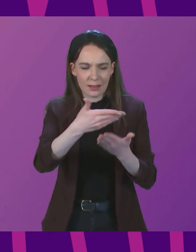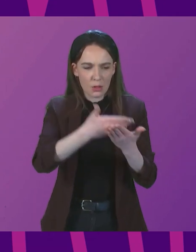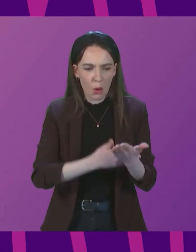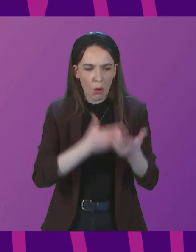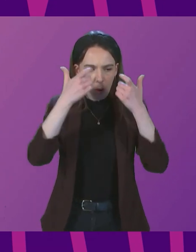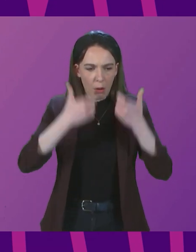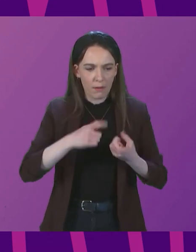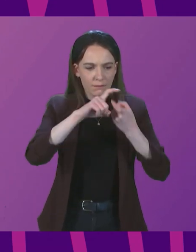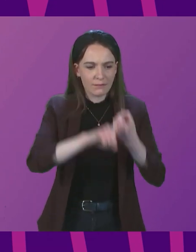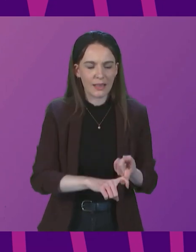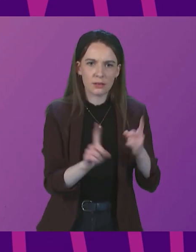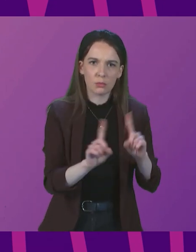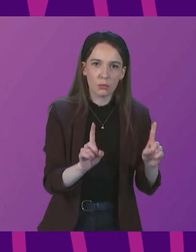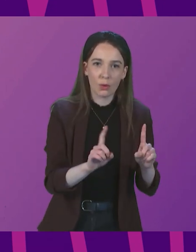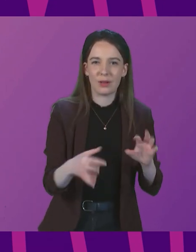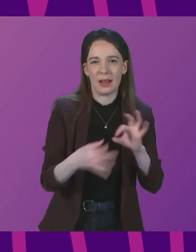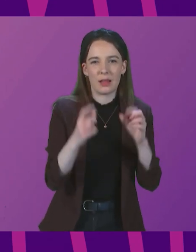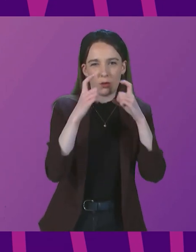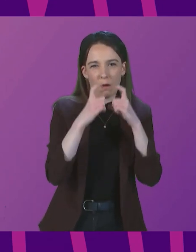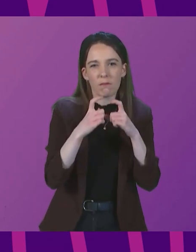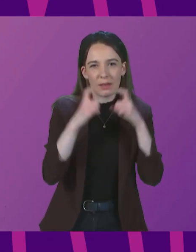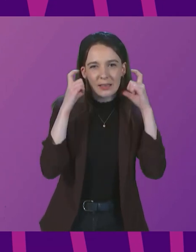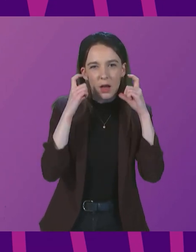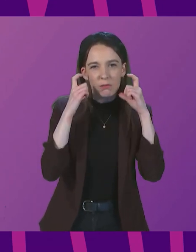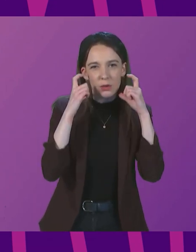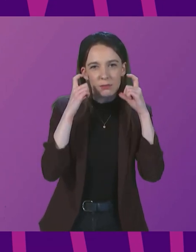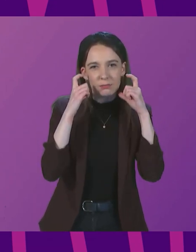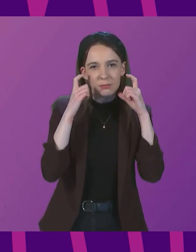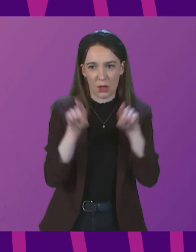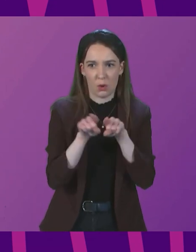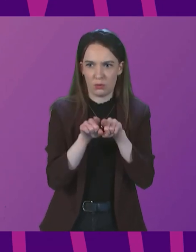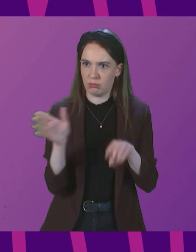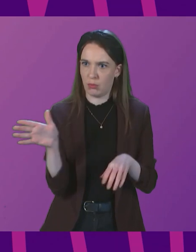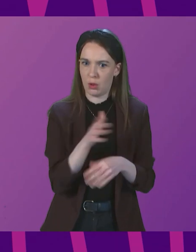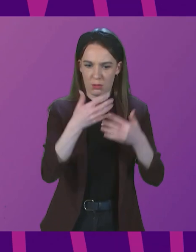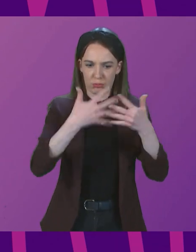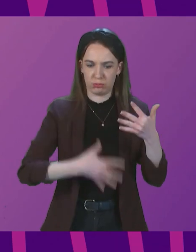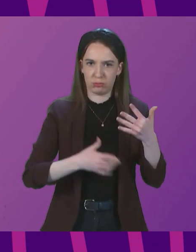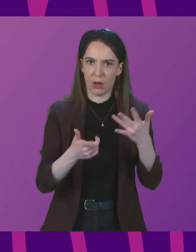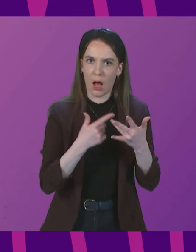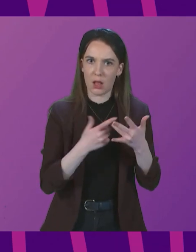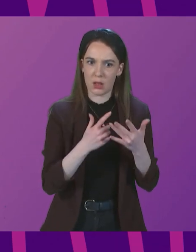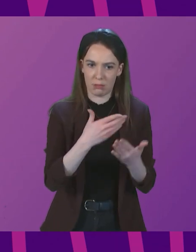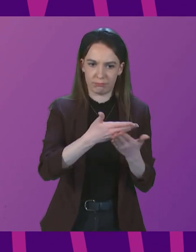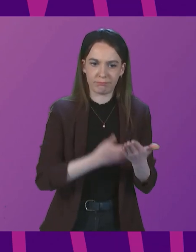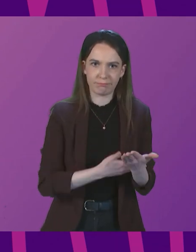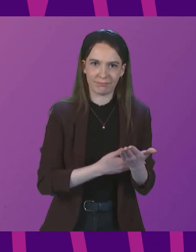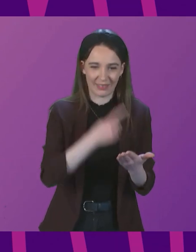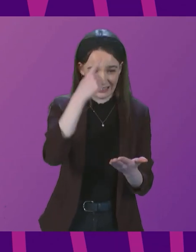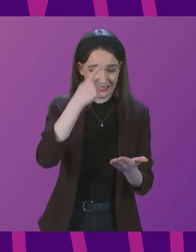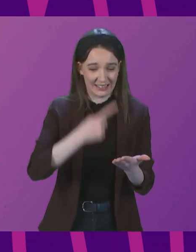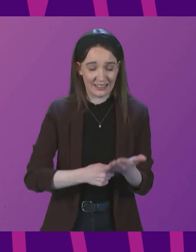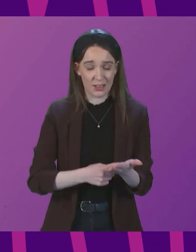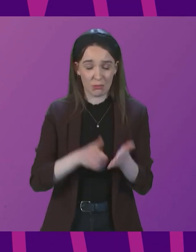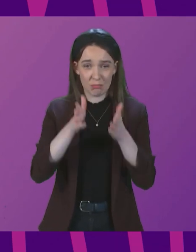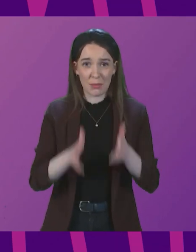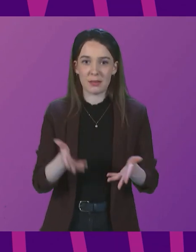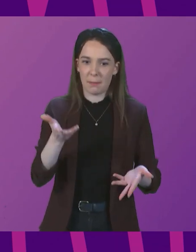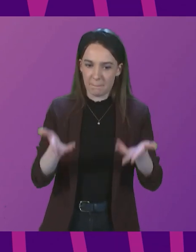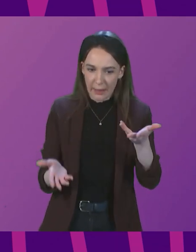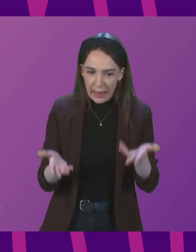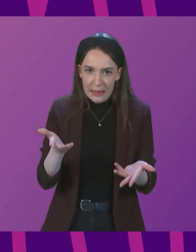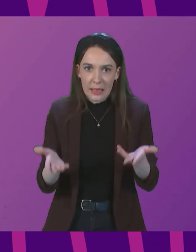applies to the face covering measure, as it did previously to all others. These are decisions that we have to balance carefully.